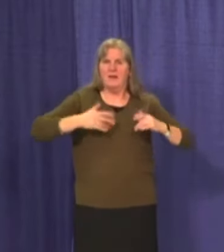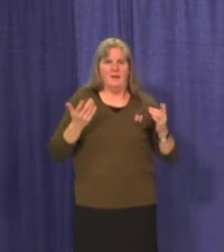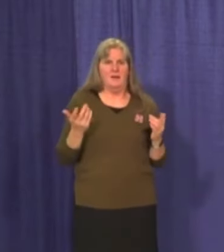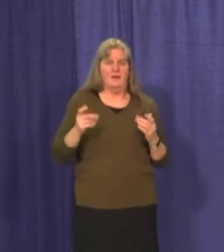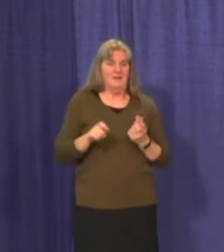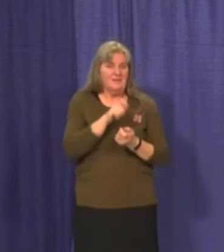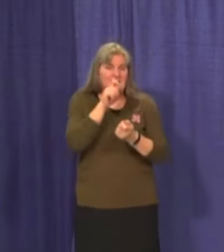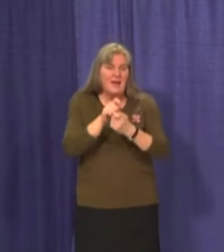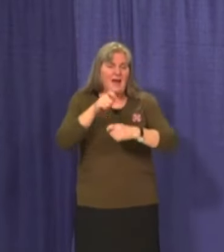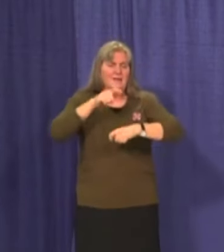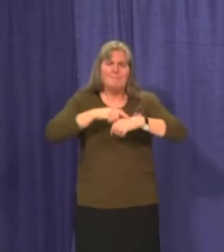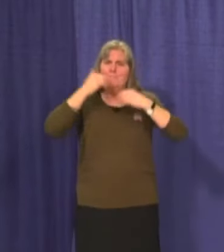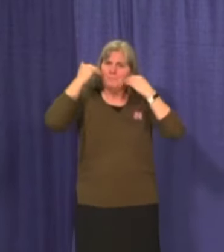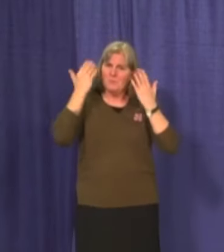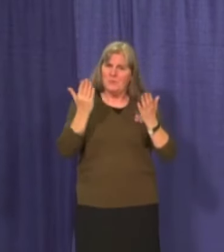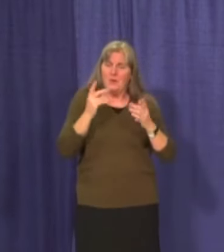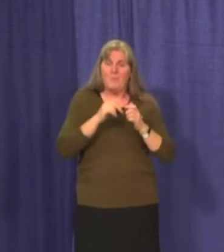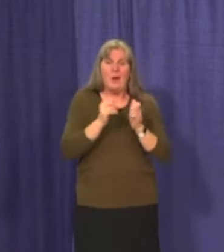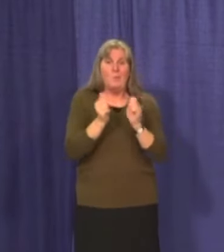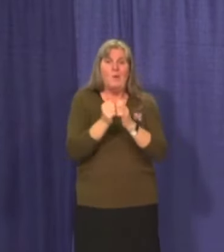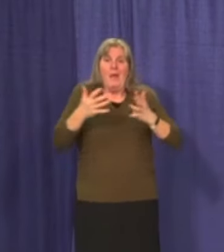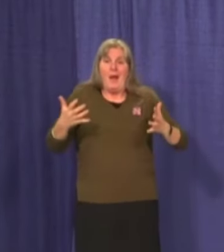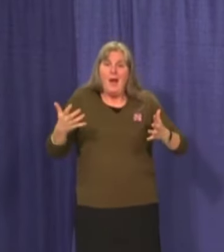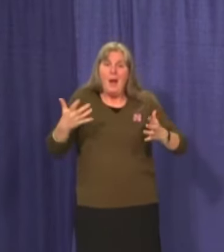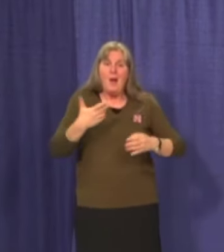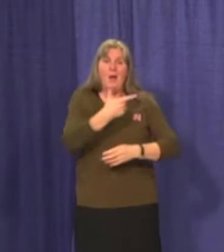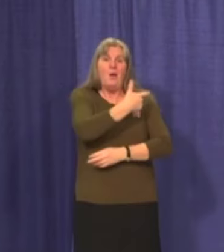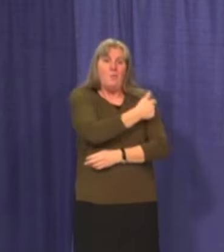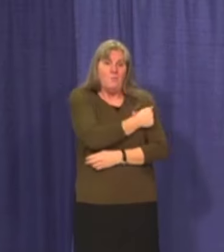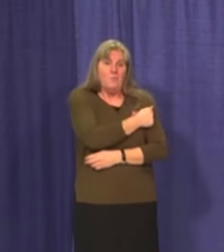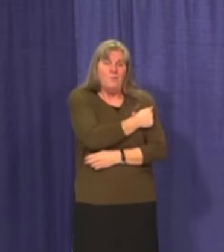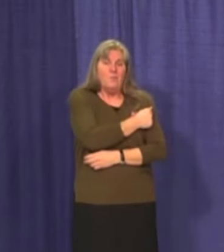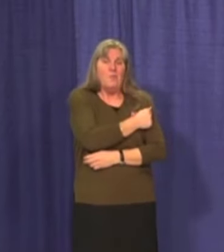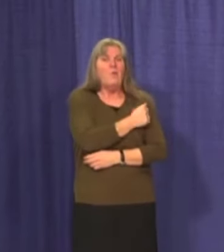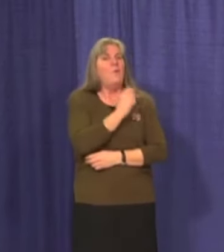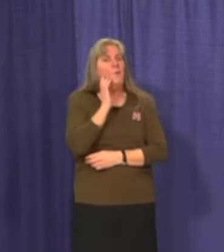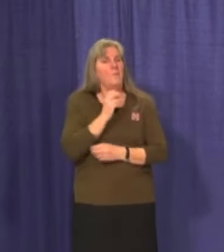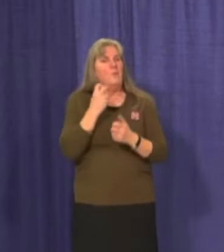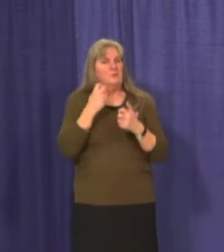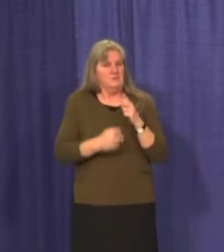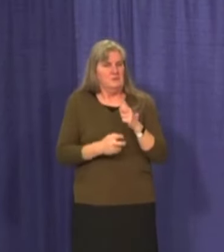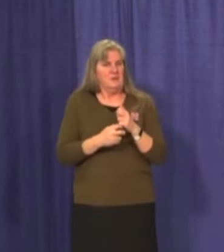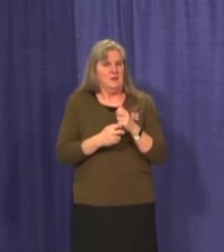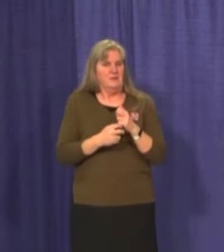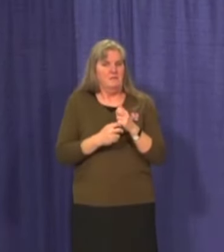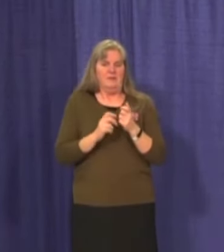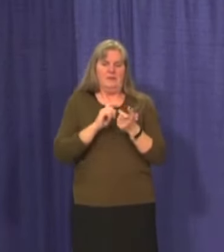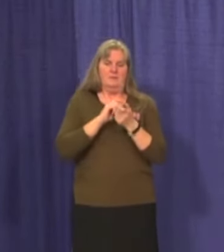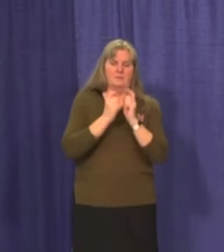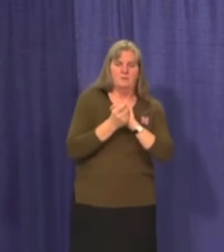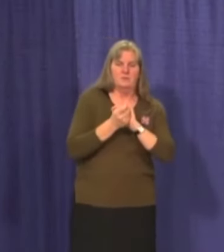timing, but without a vaccinated population, it will be much more difficult to make changes.